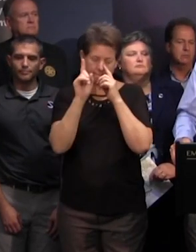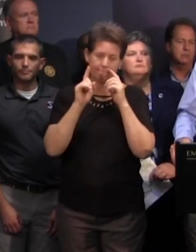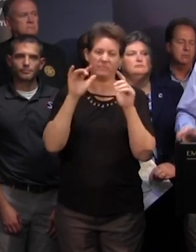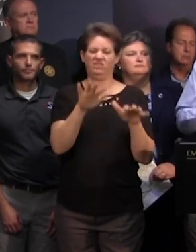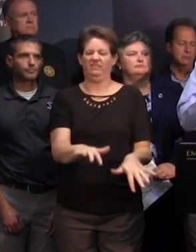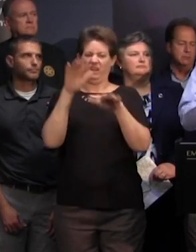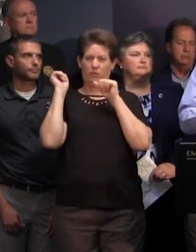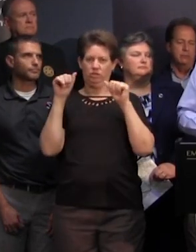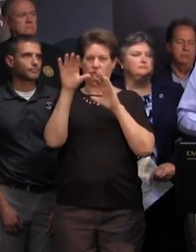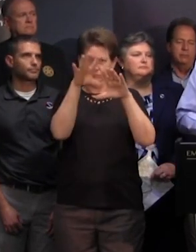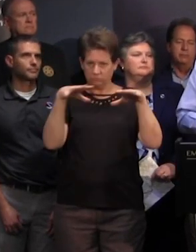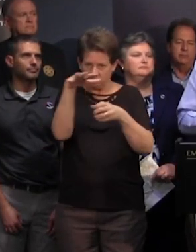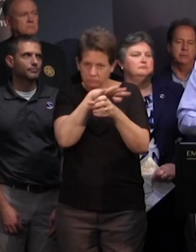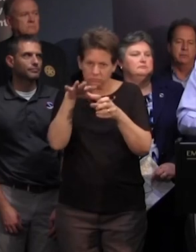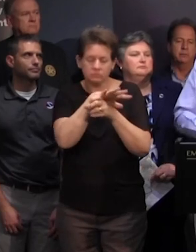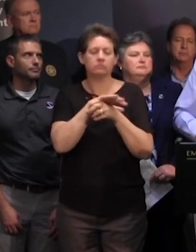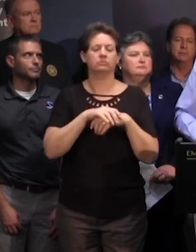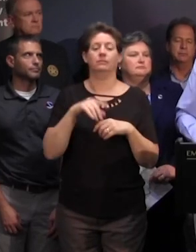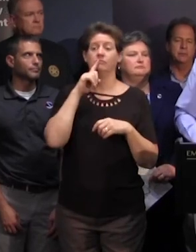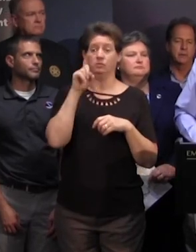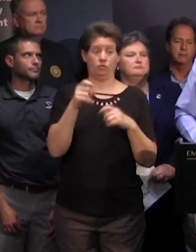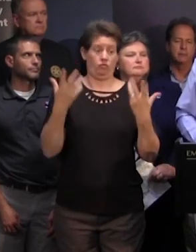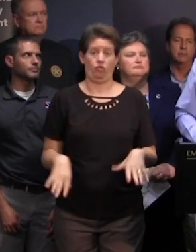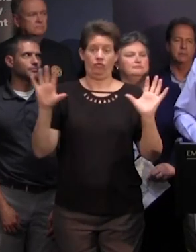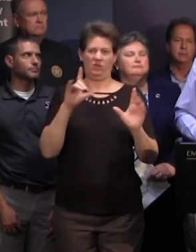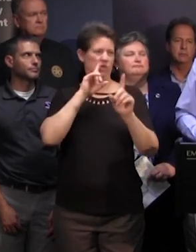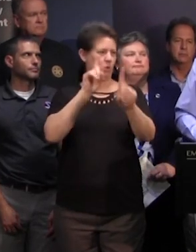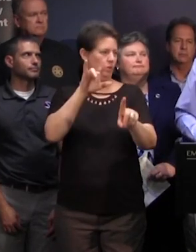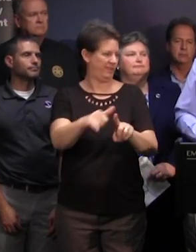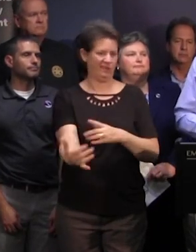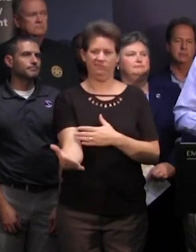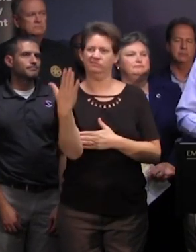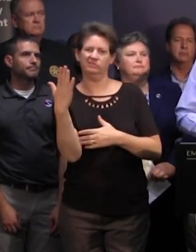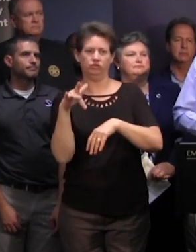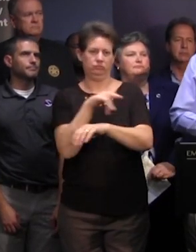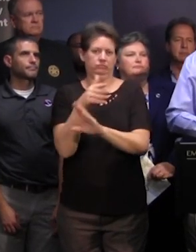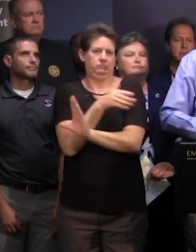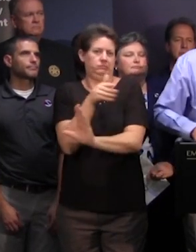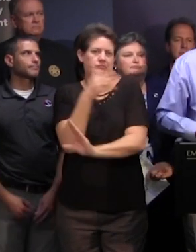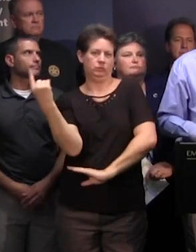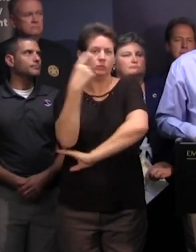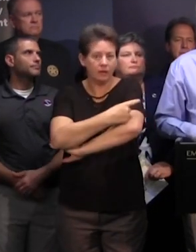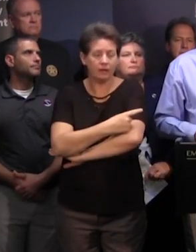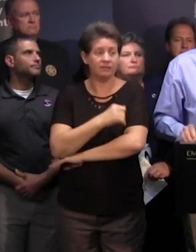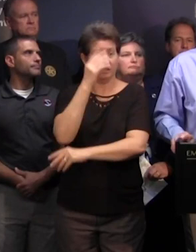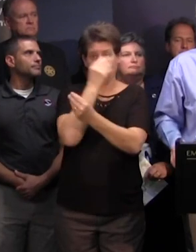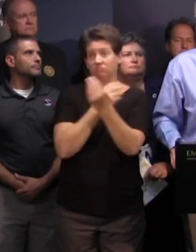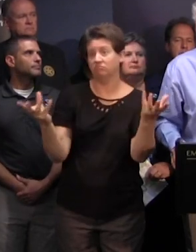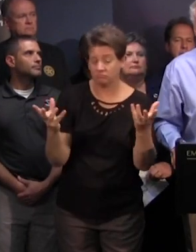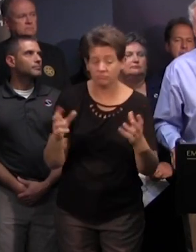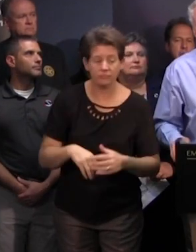zones they are there to begin moving already we issued that order earlier today so that's that's that's you have it